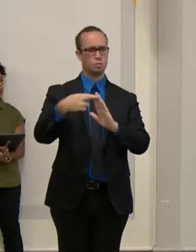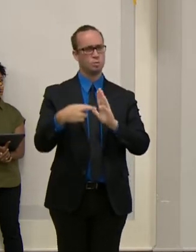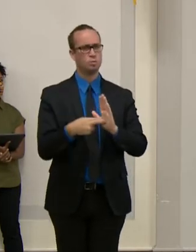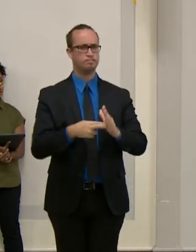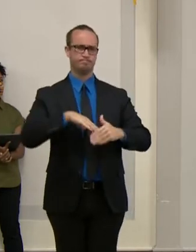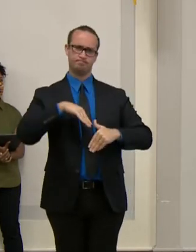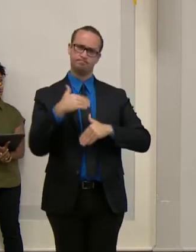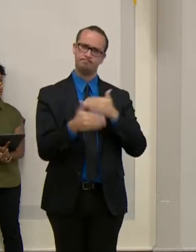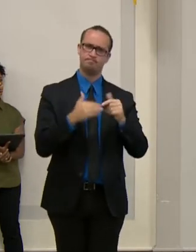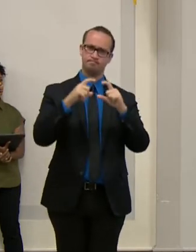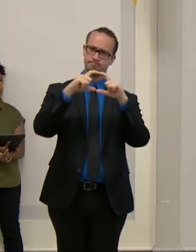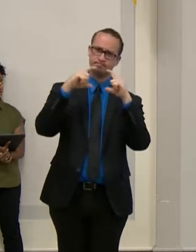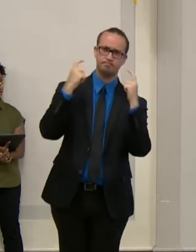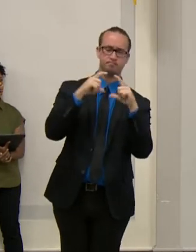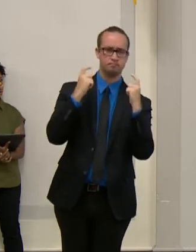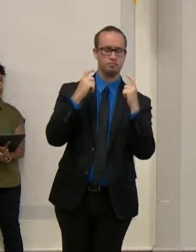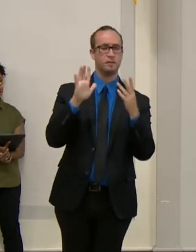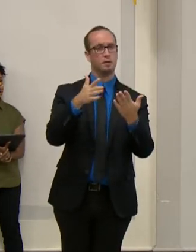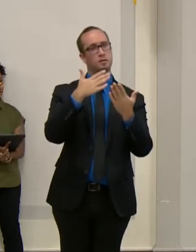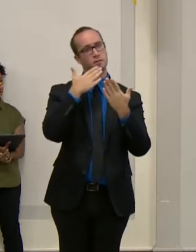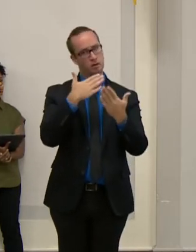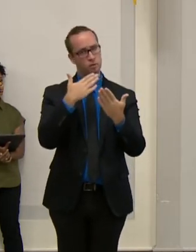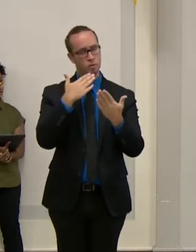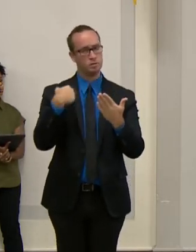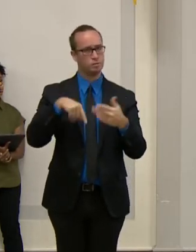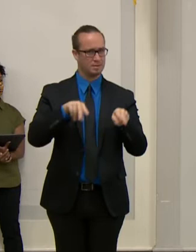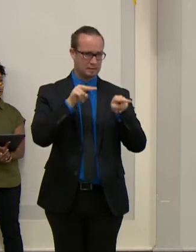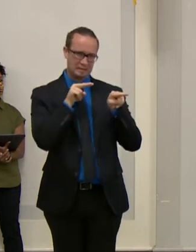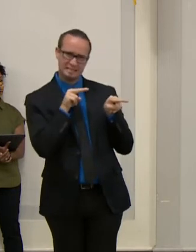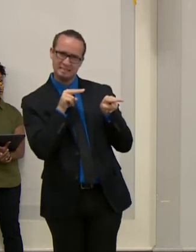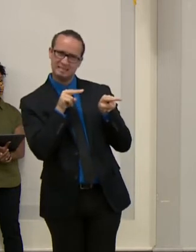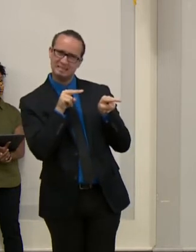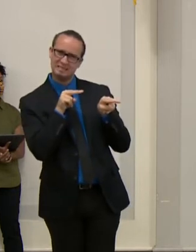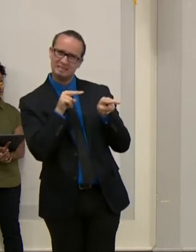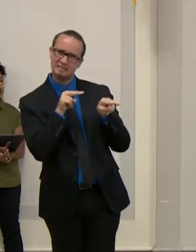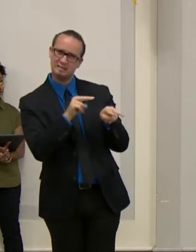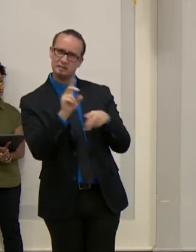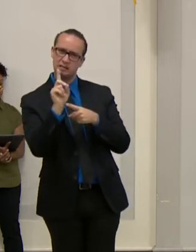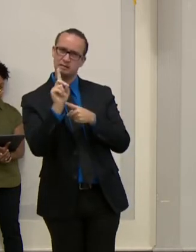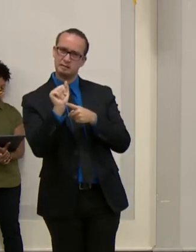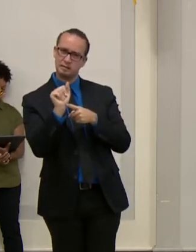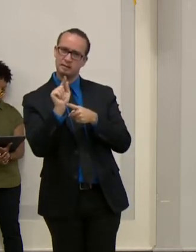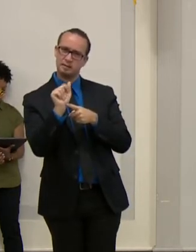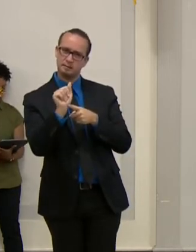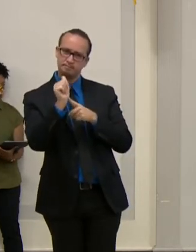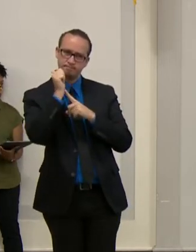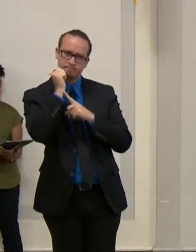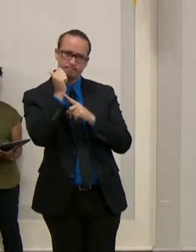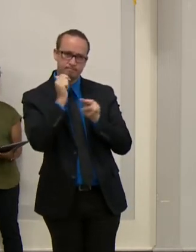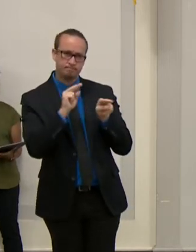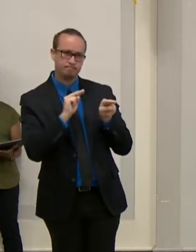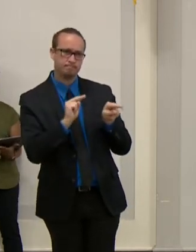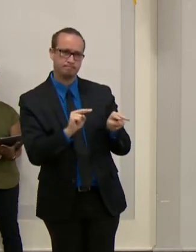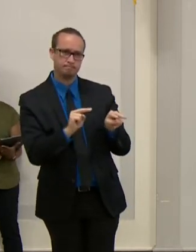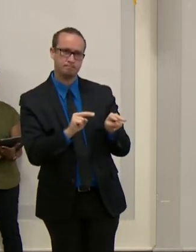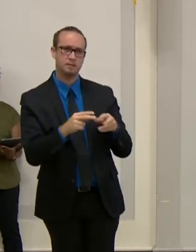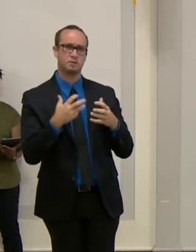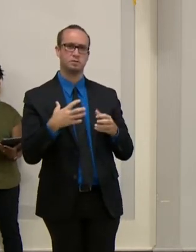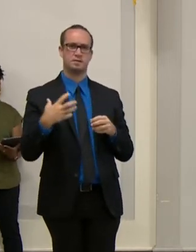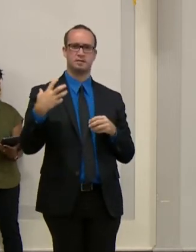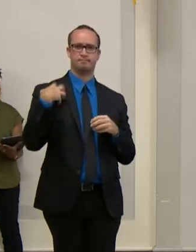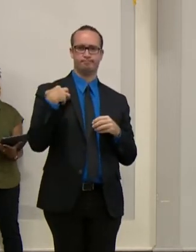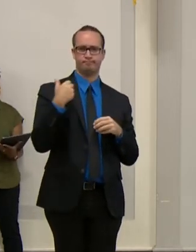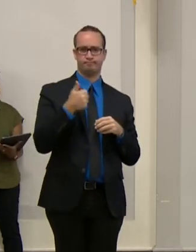the data daily. Now I will ask Baltimore City Health Commissioner Leticia DeRosa to update you on our COVID response and how we are